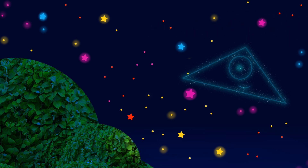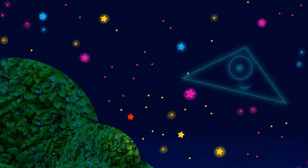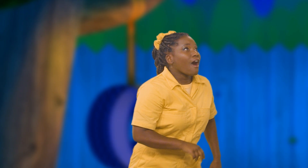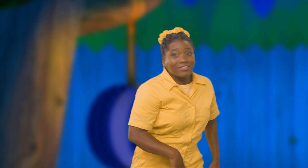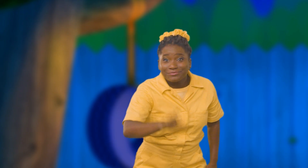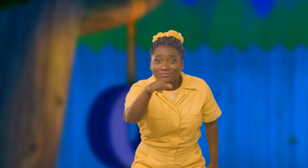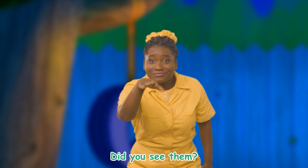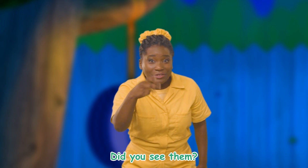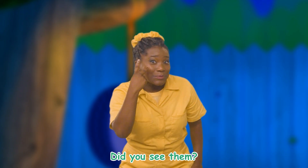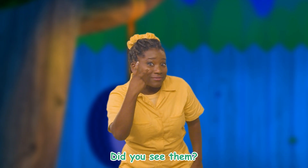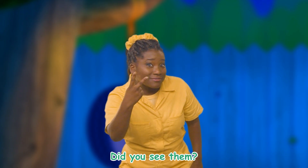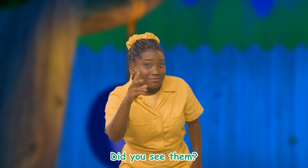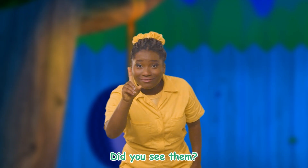Did you see them?